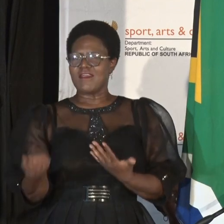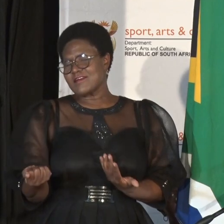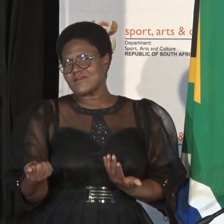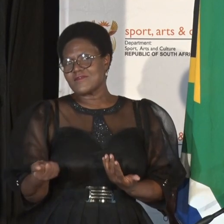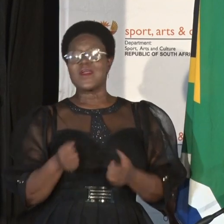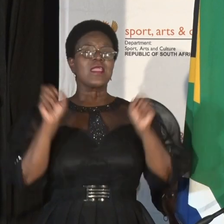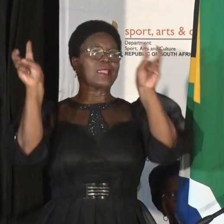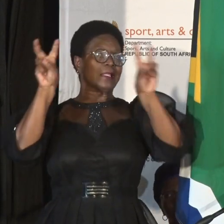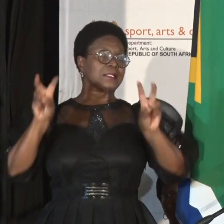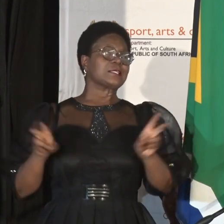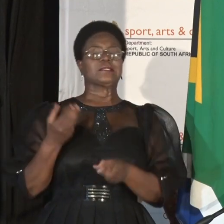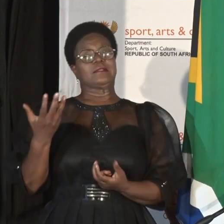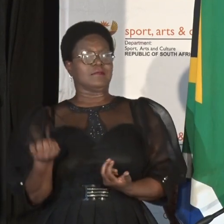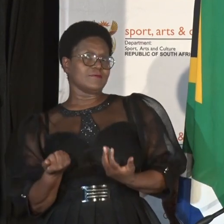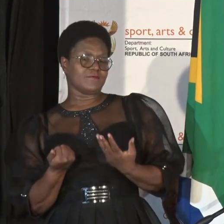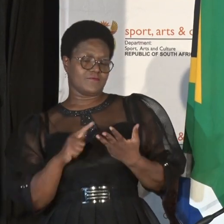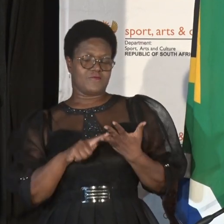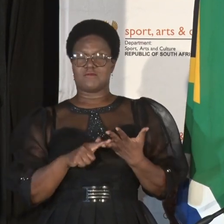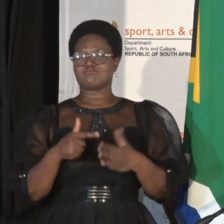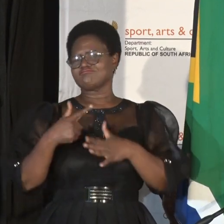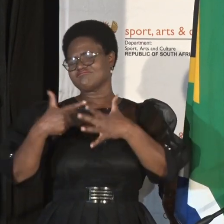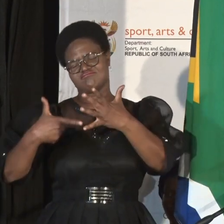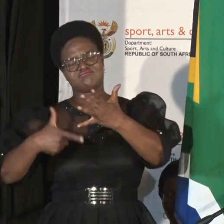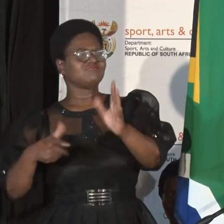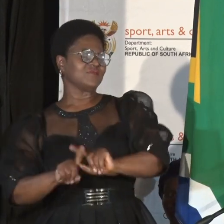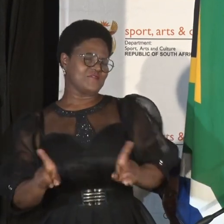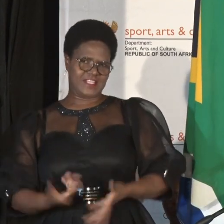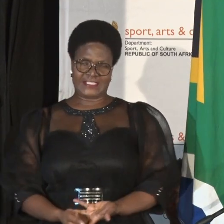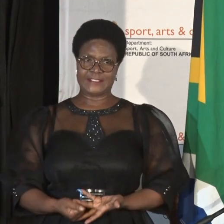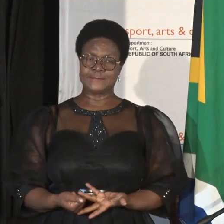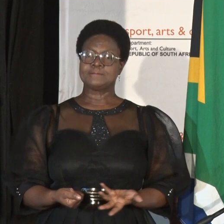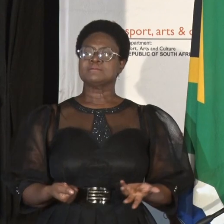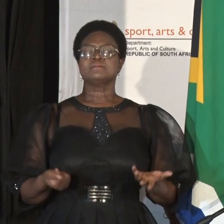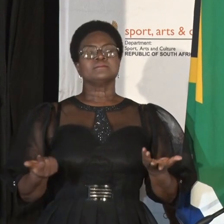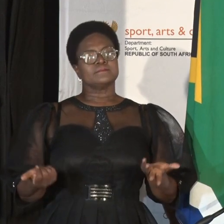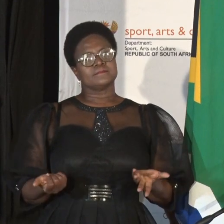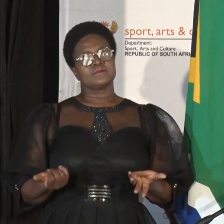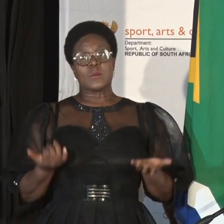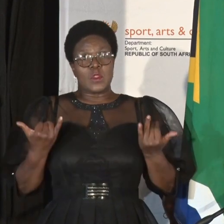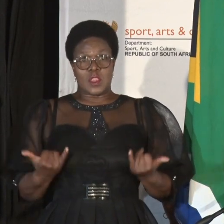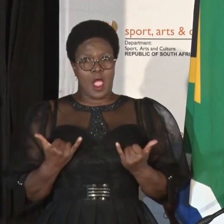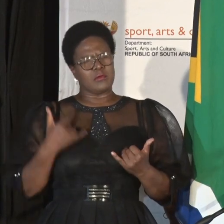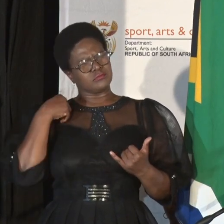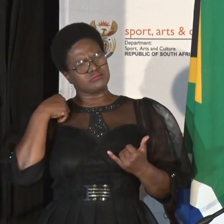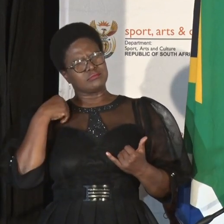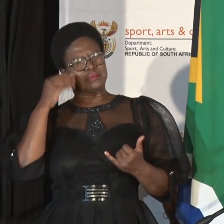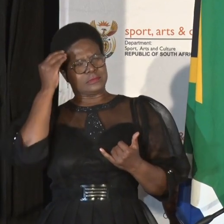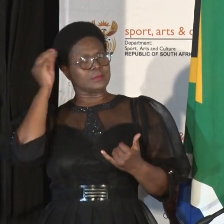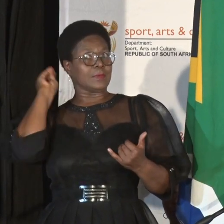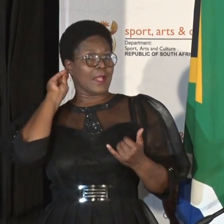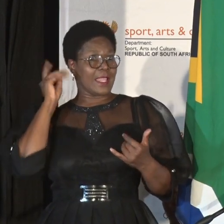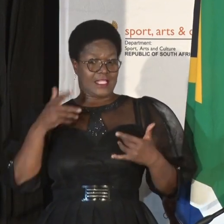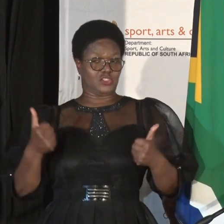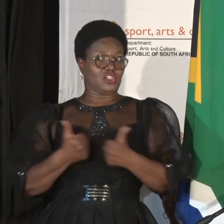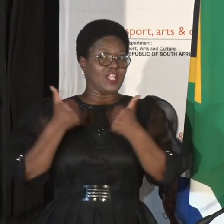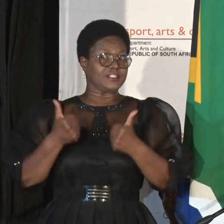electricity, and so on. As we enumerate these challenges, like a point